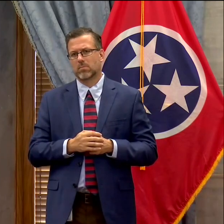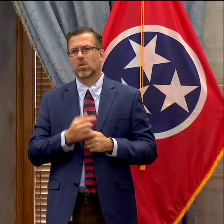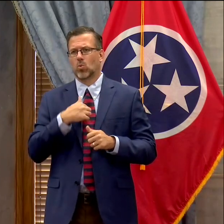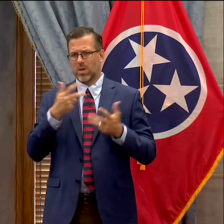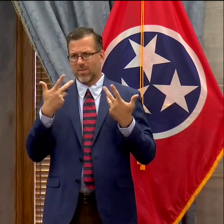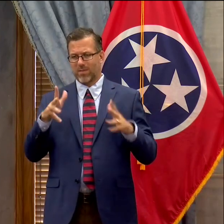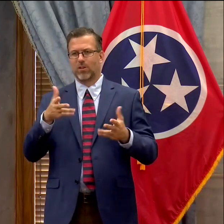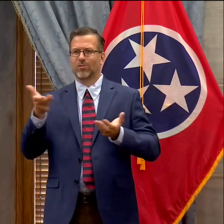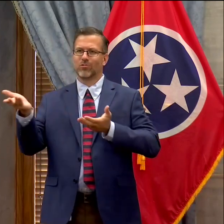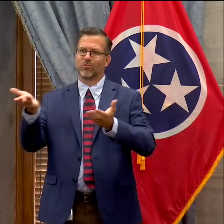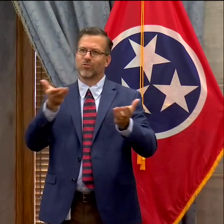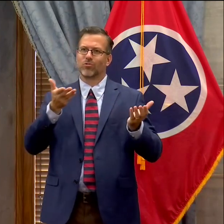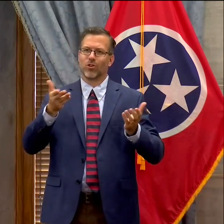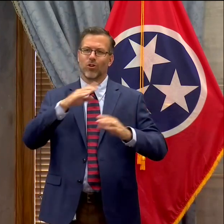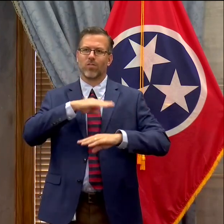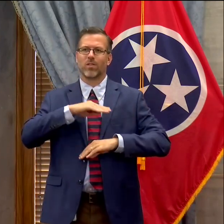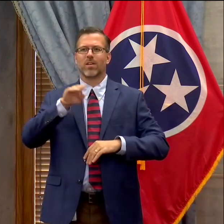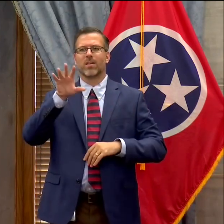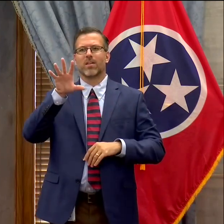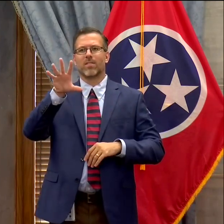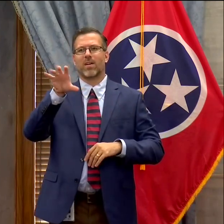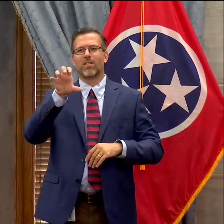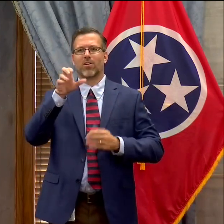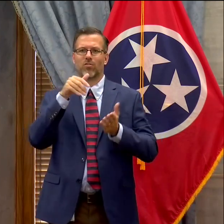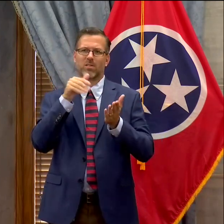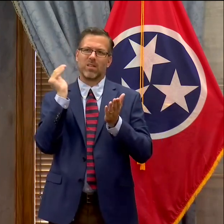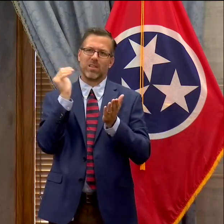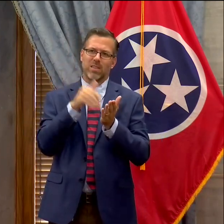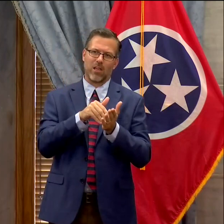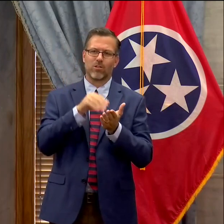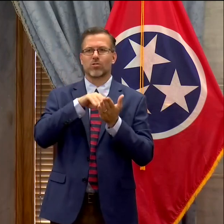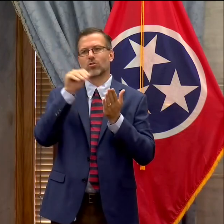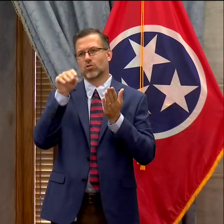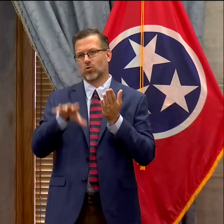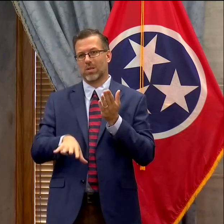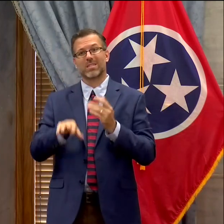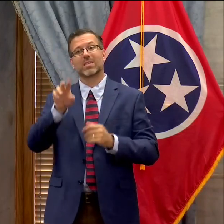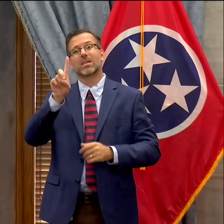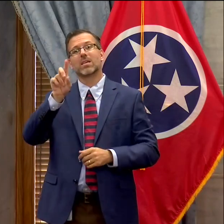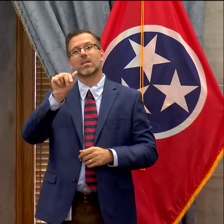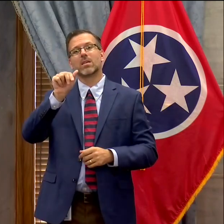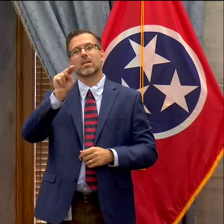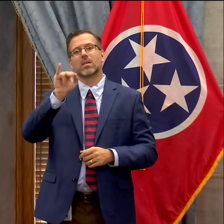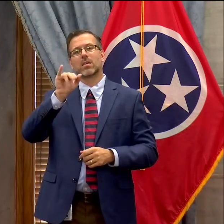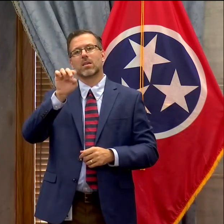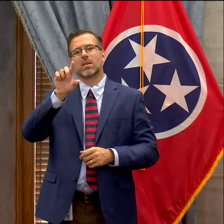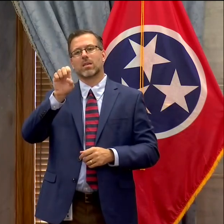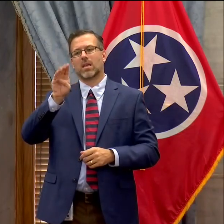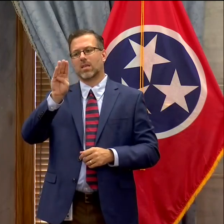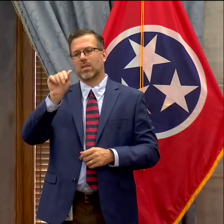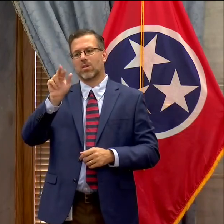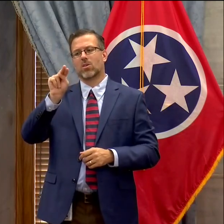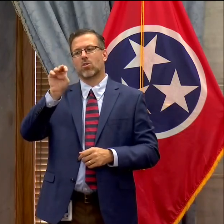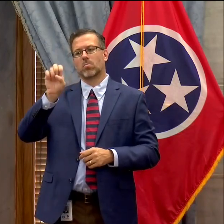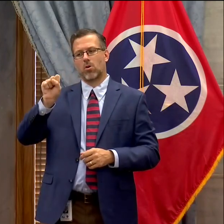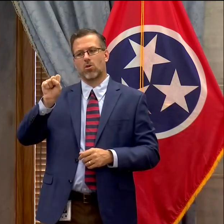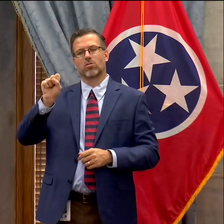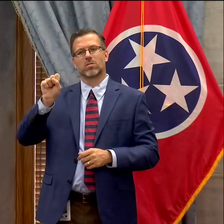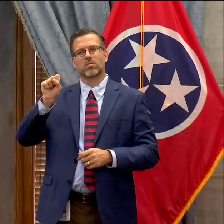,000 students in that process. Daniel Barnes spoke about that yesterday. And our continued efforts to utilize partners